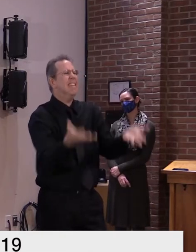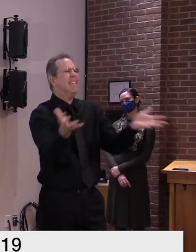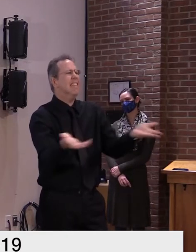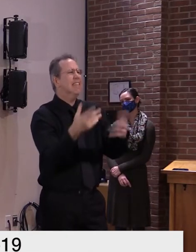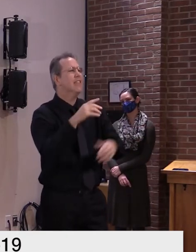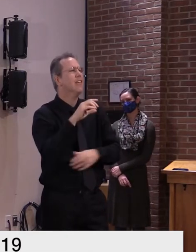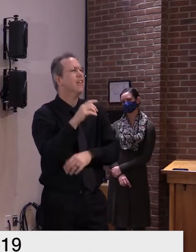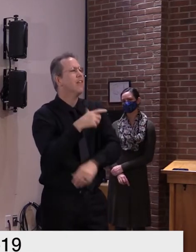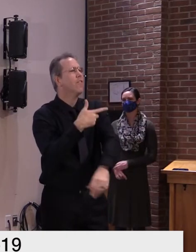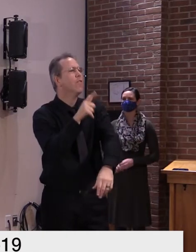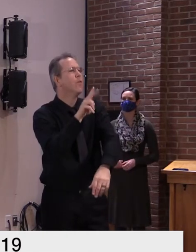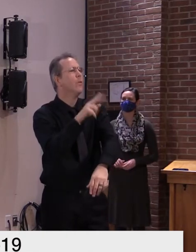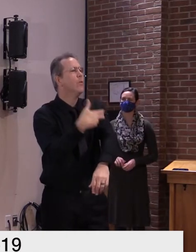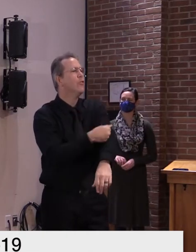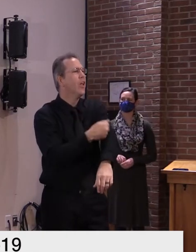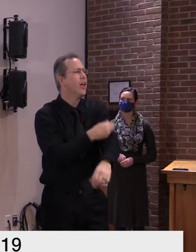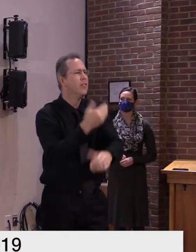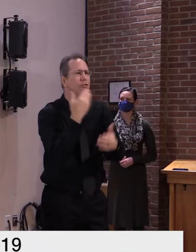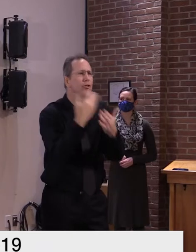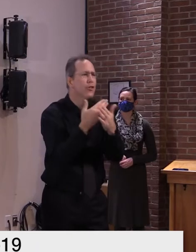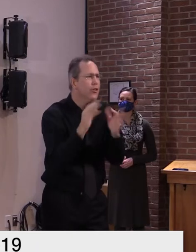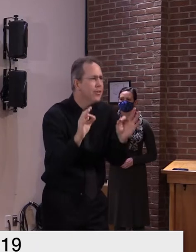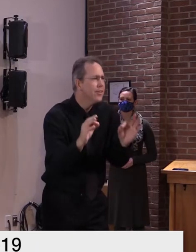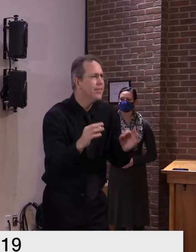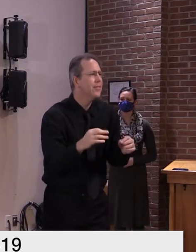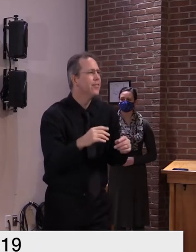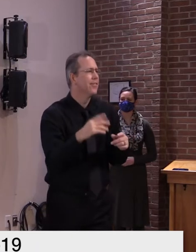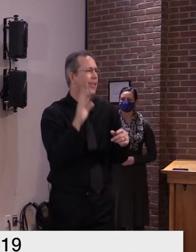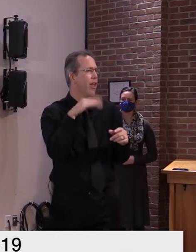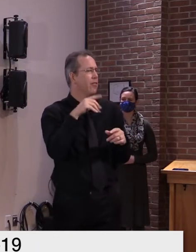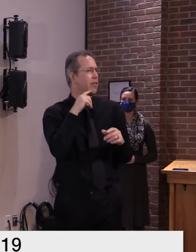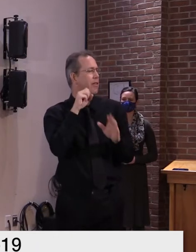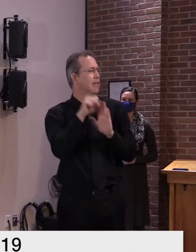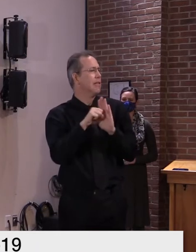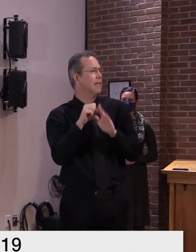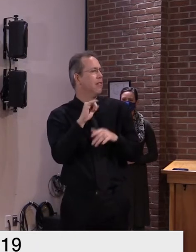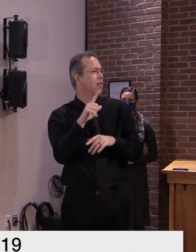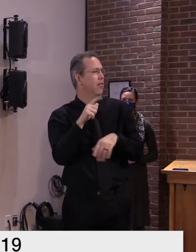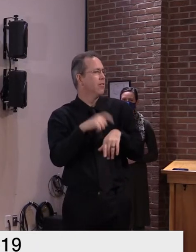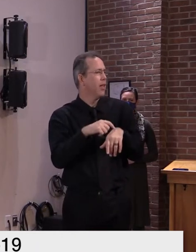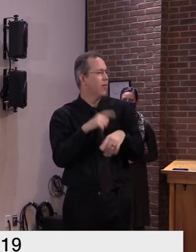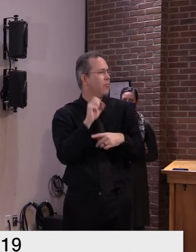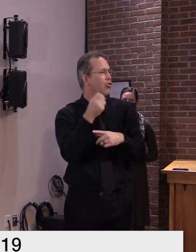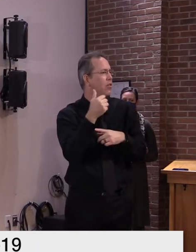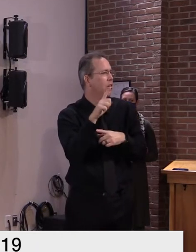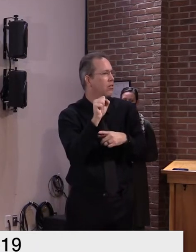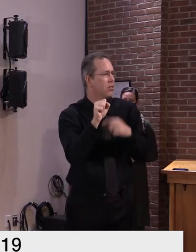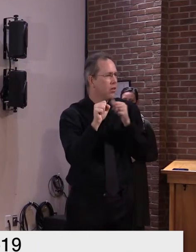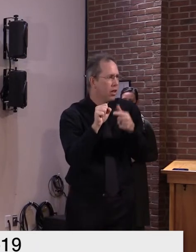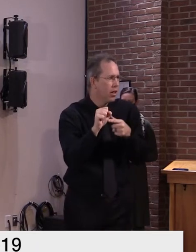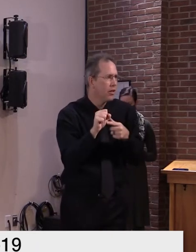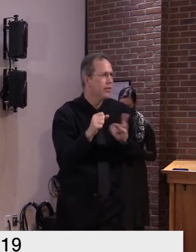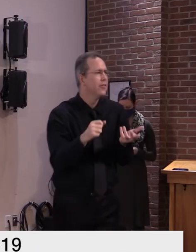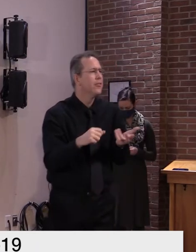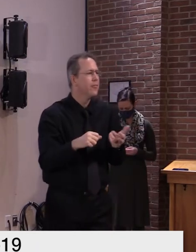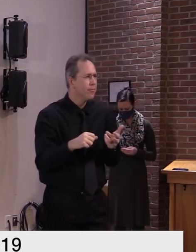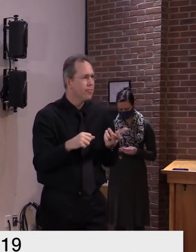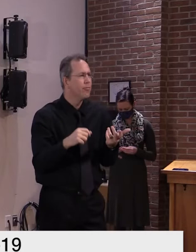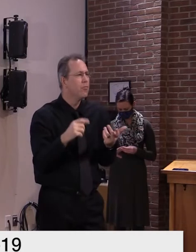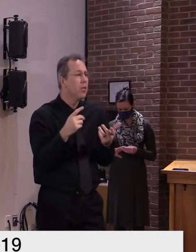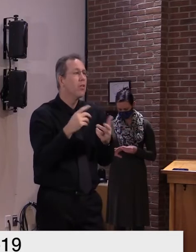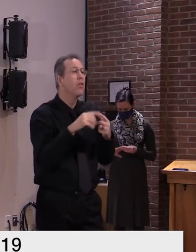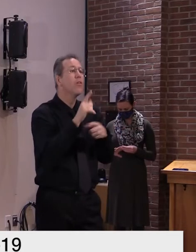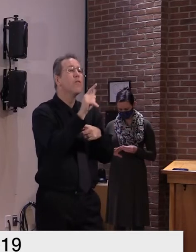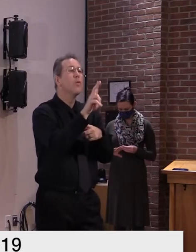is not a seasonal vaccine and most of the other vaccines are not seasonal in the sense that flu is